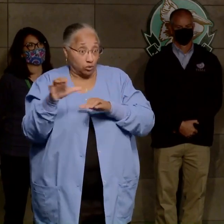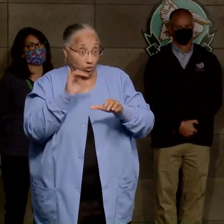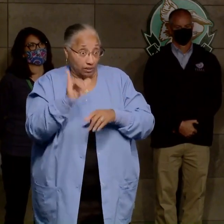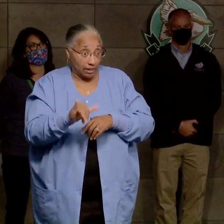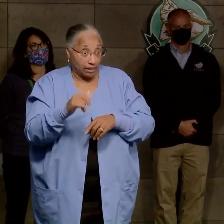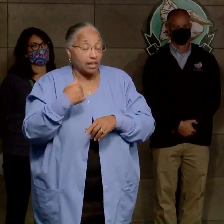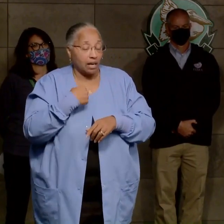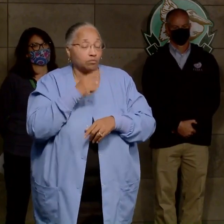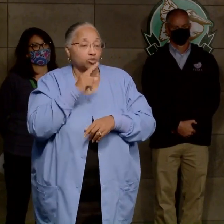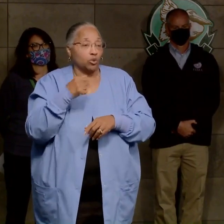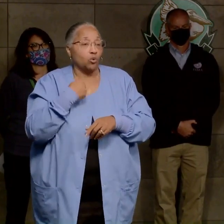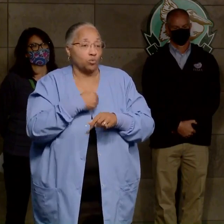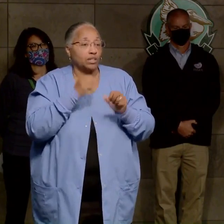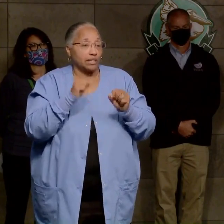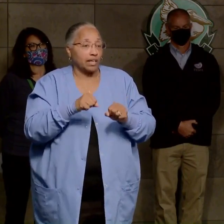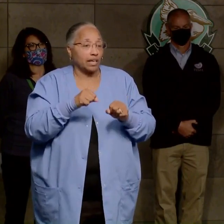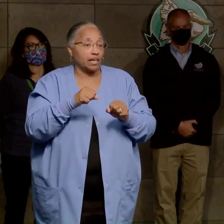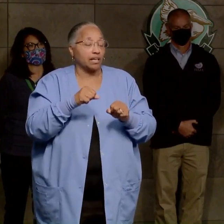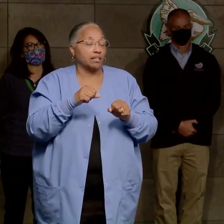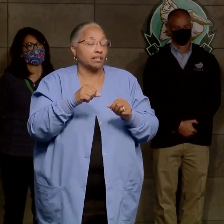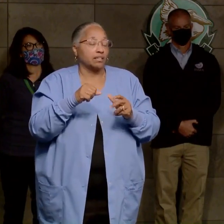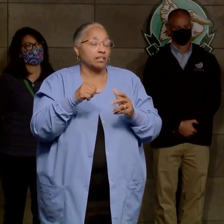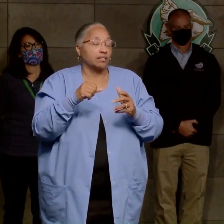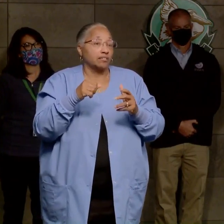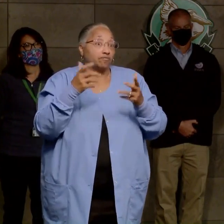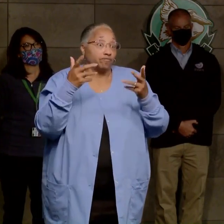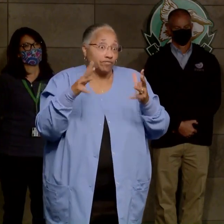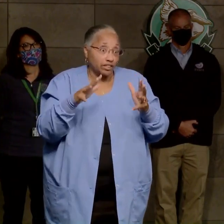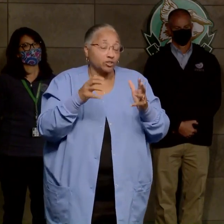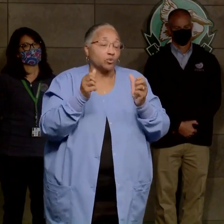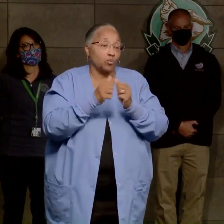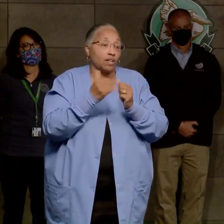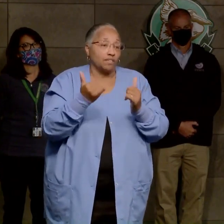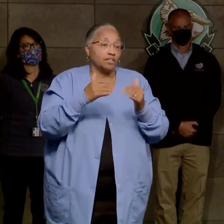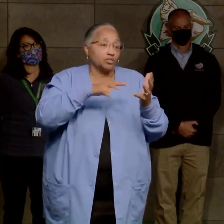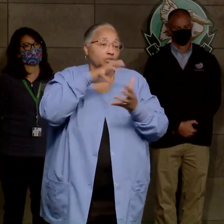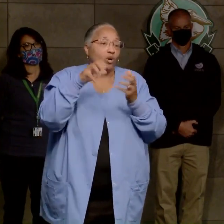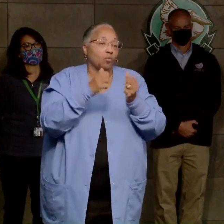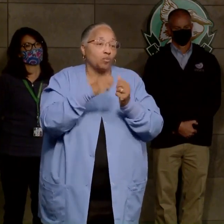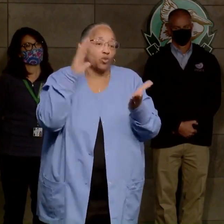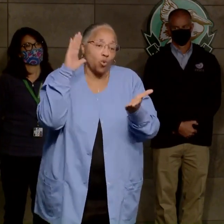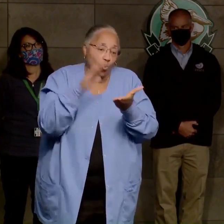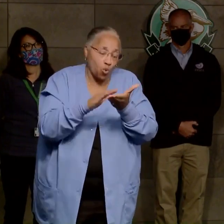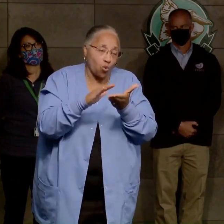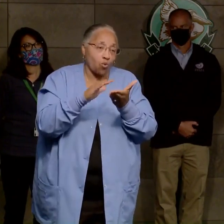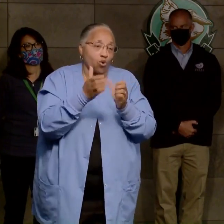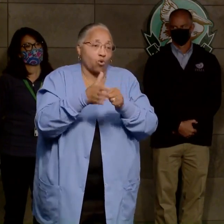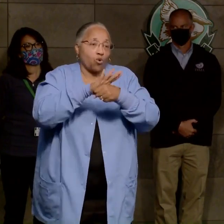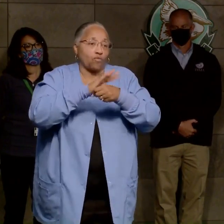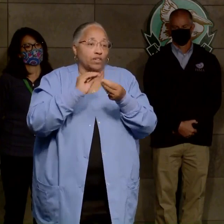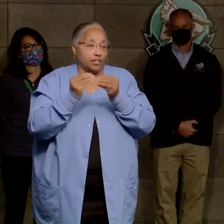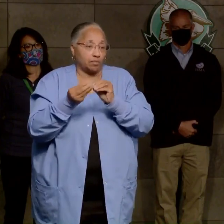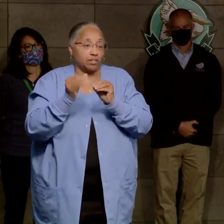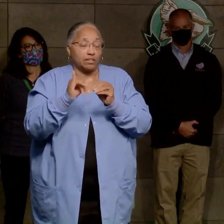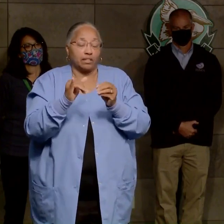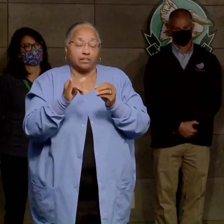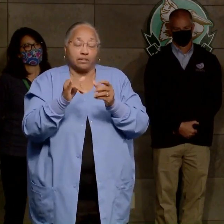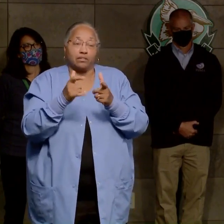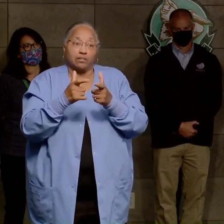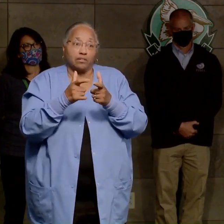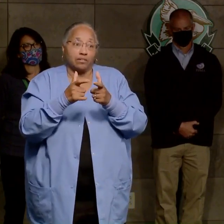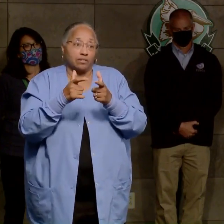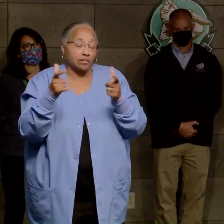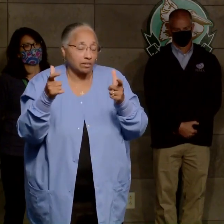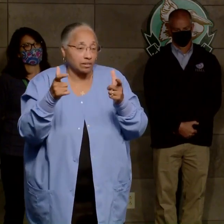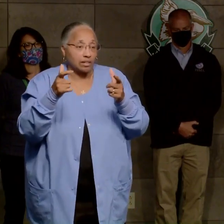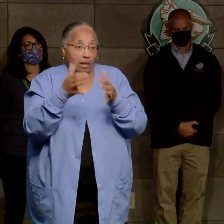sure that we'll be able to get through this storm too with relatively low COVID numbers, and that's incredibly important. So thank